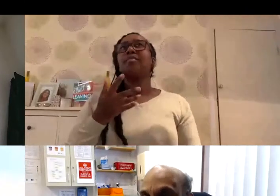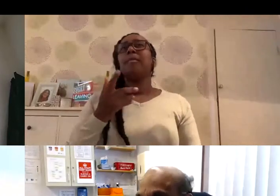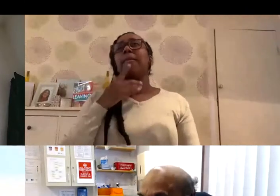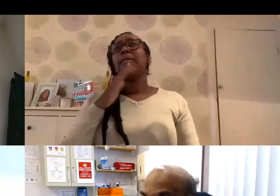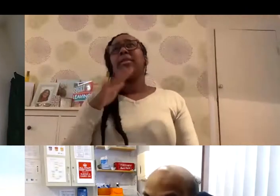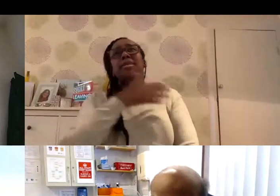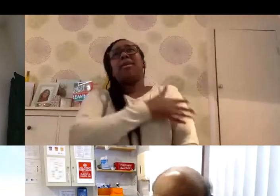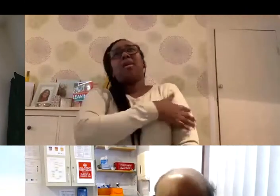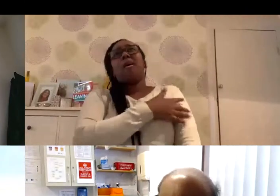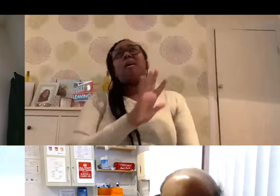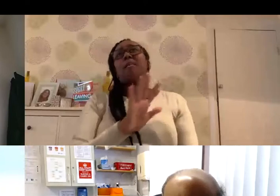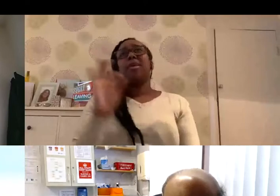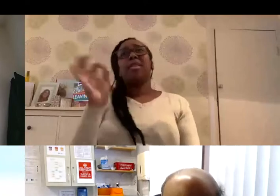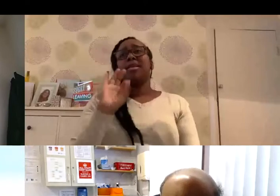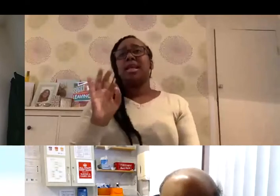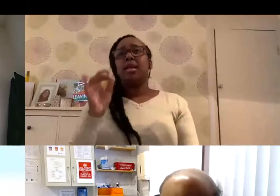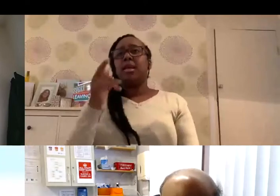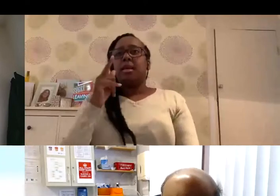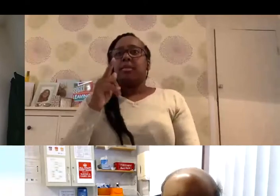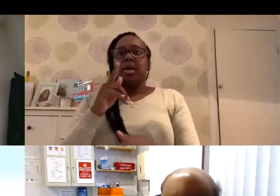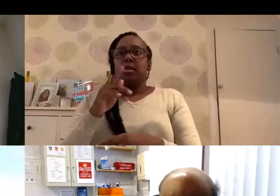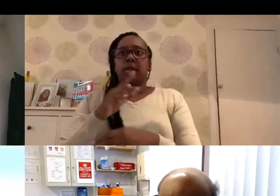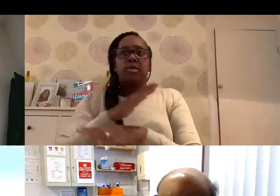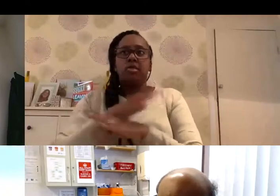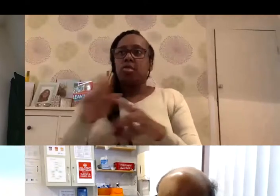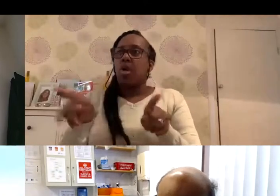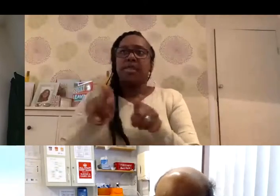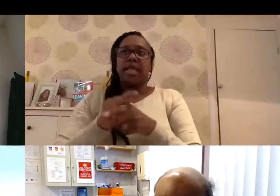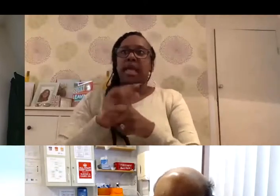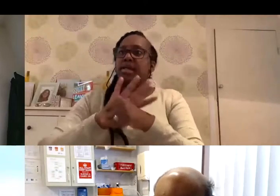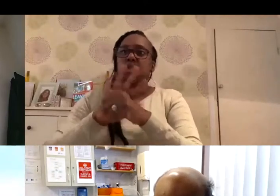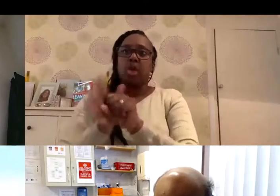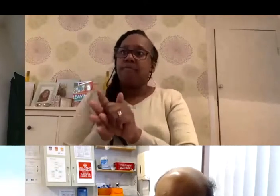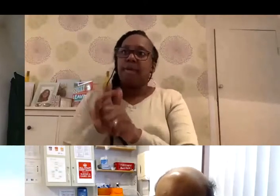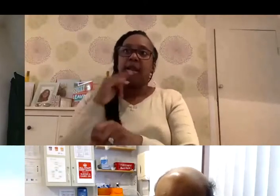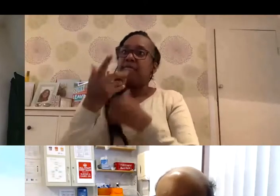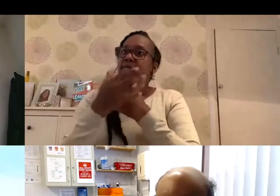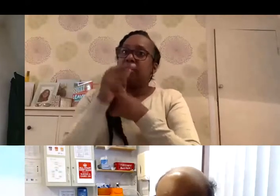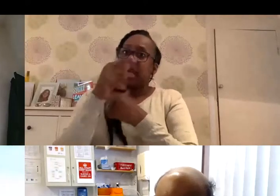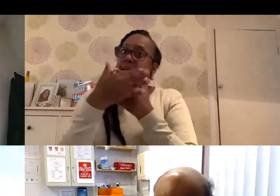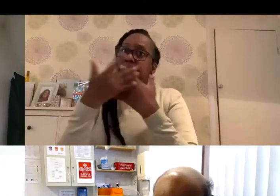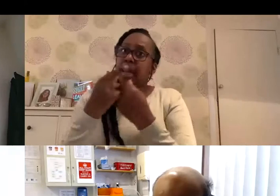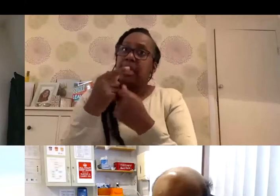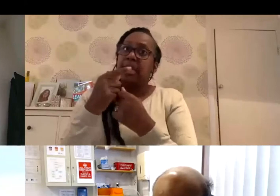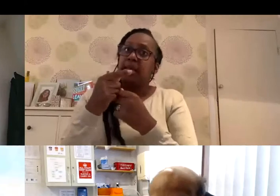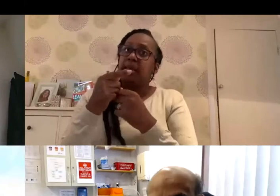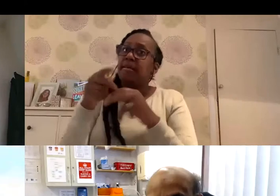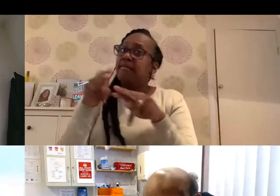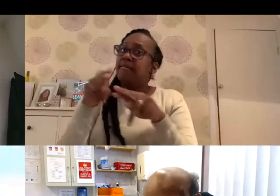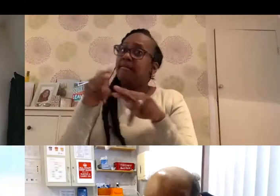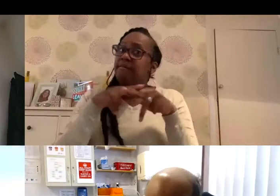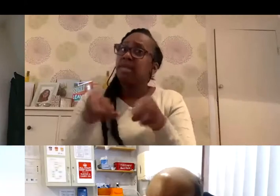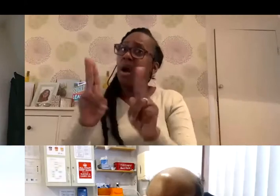symptoms, but they're nothing like having COVID. And I certainly have had many relatives who've sadly passed away from COVID or had